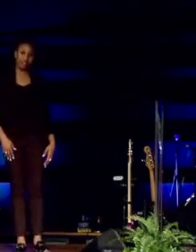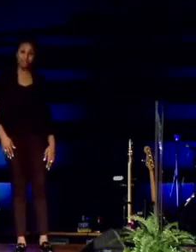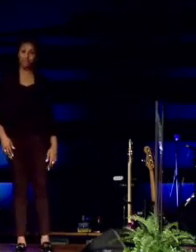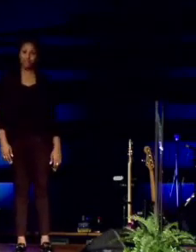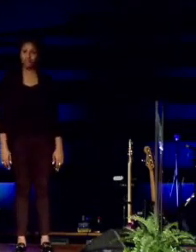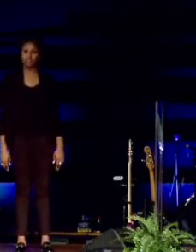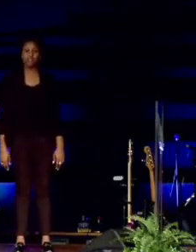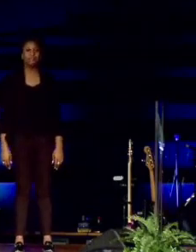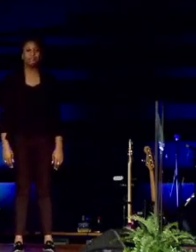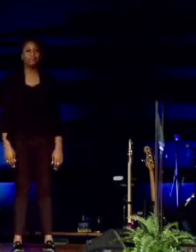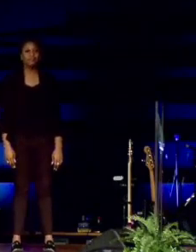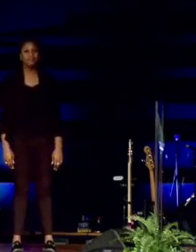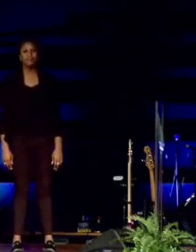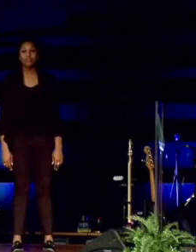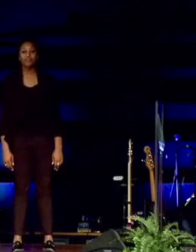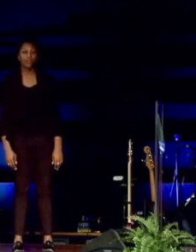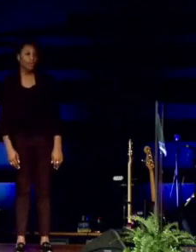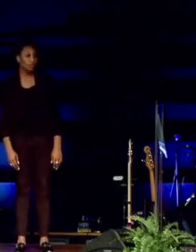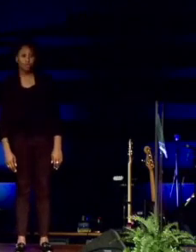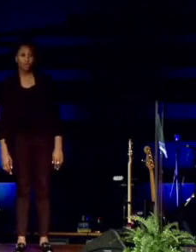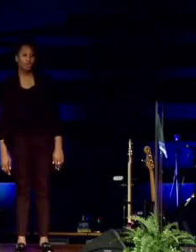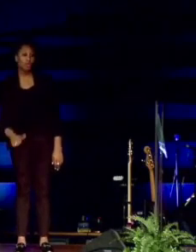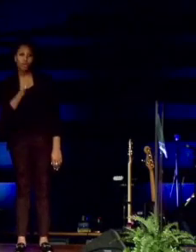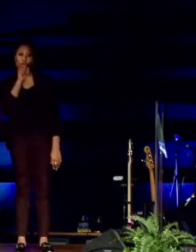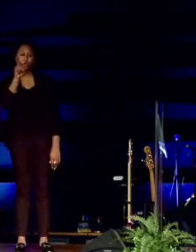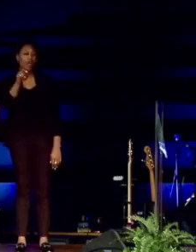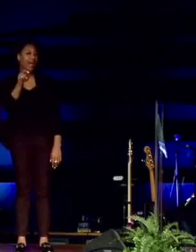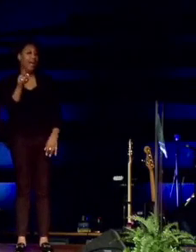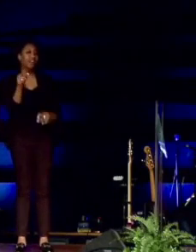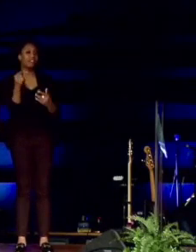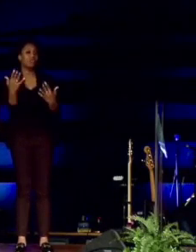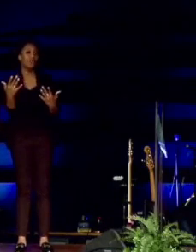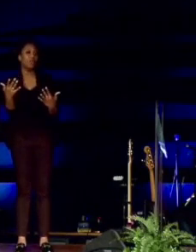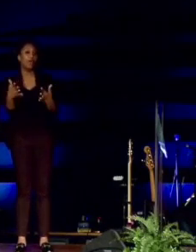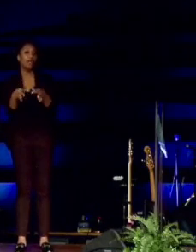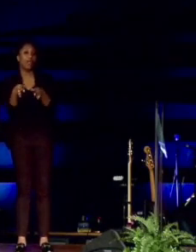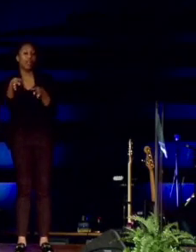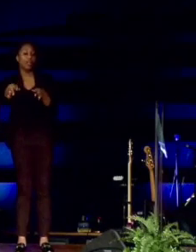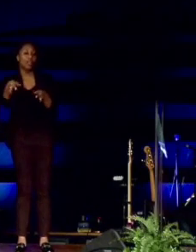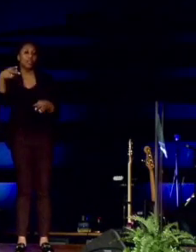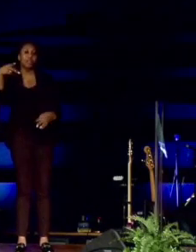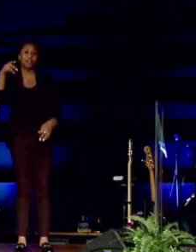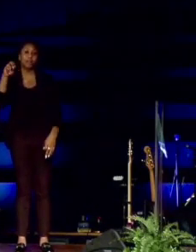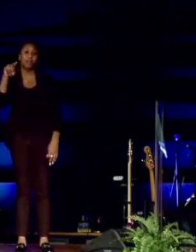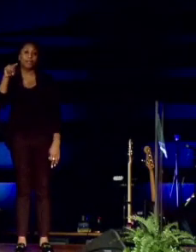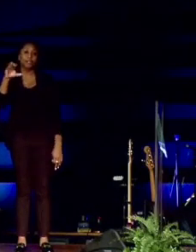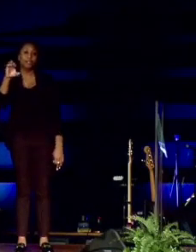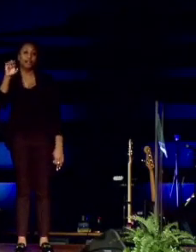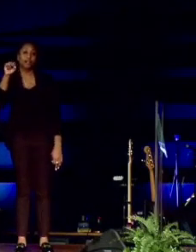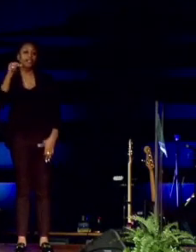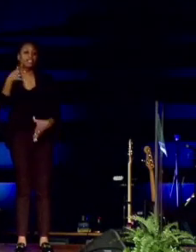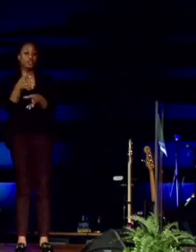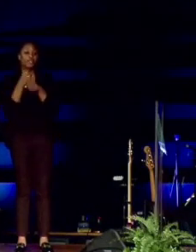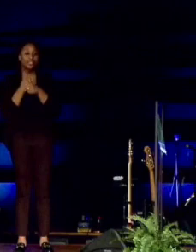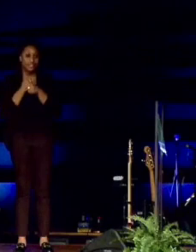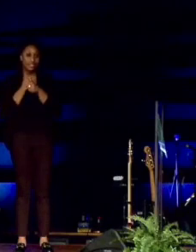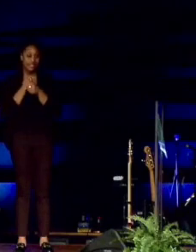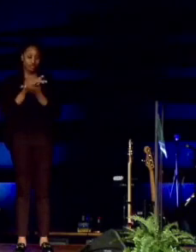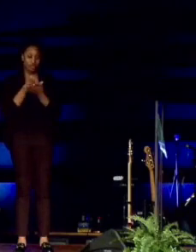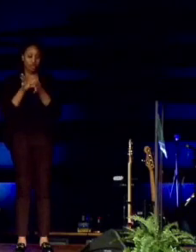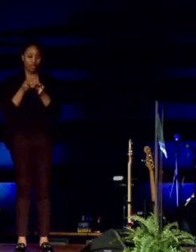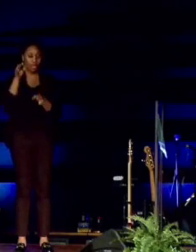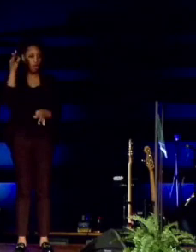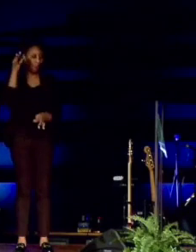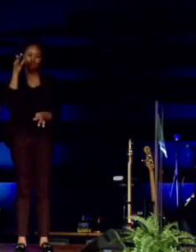You missed it right there. You ain't got to wait to Pentecost to get the Holy Ghost. Somebody in here is about to get